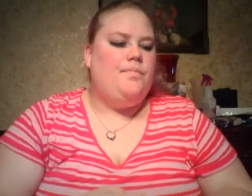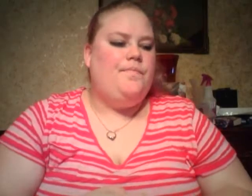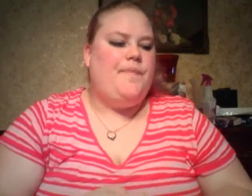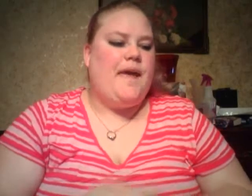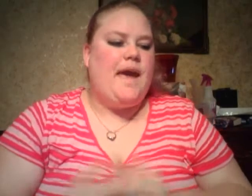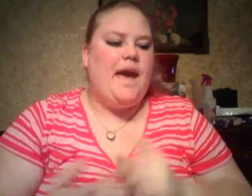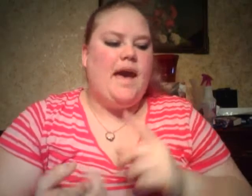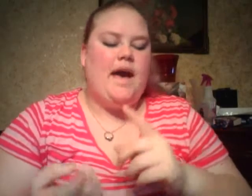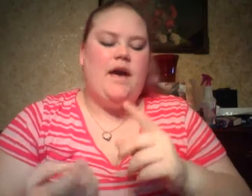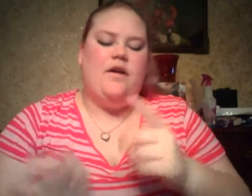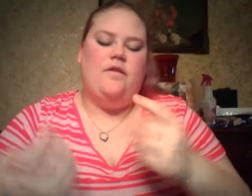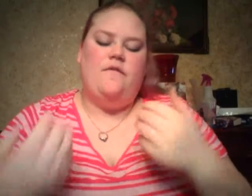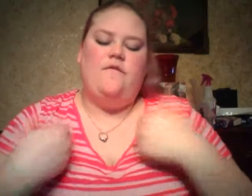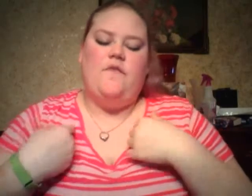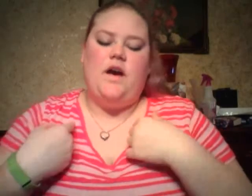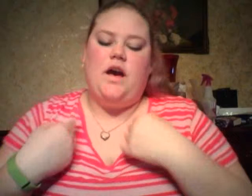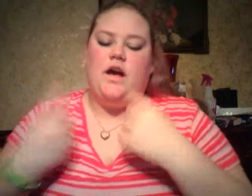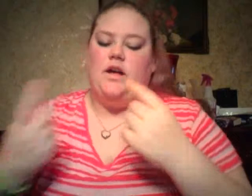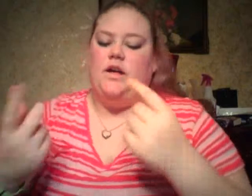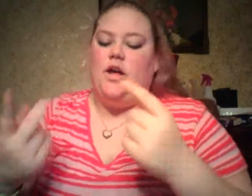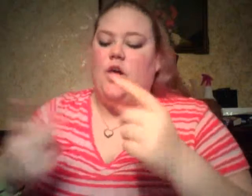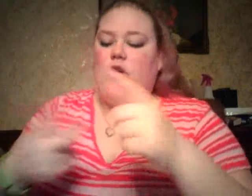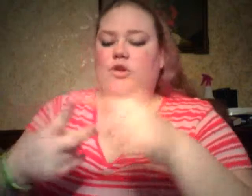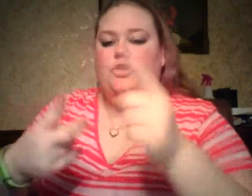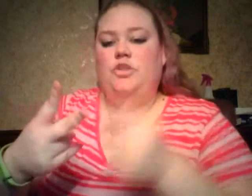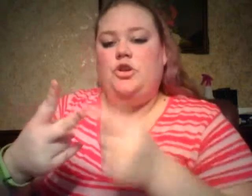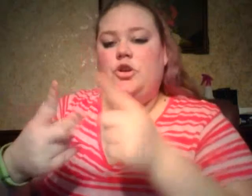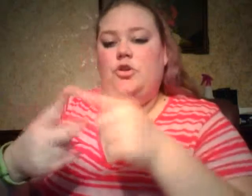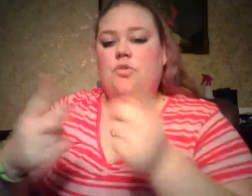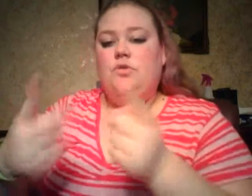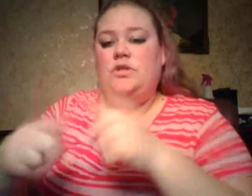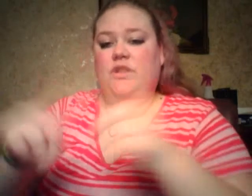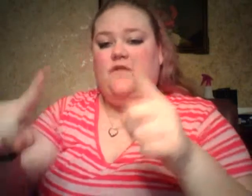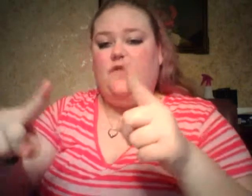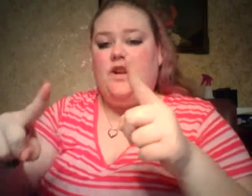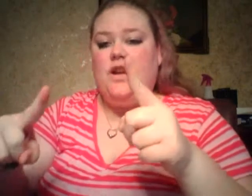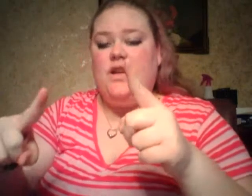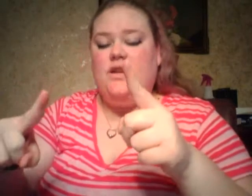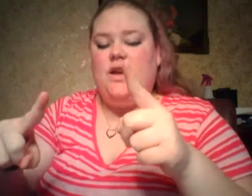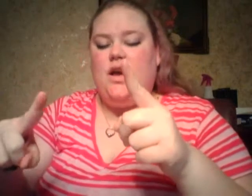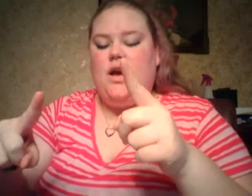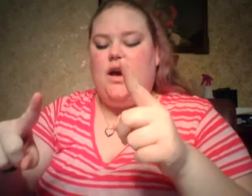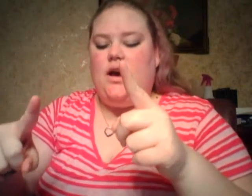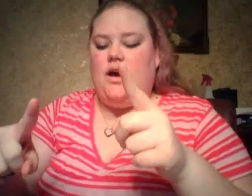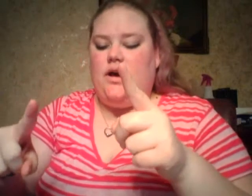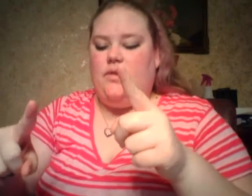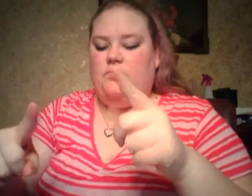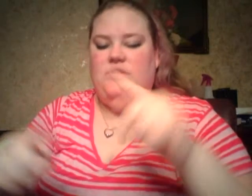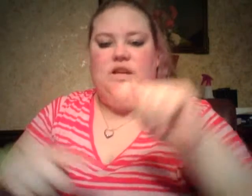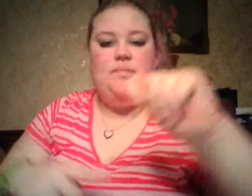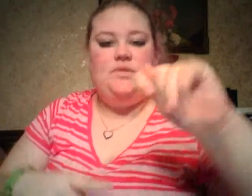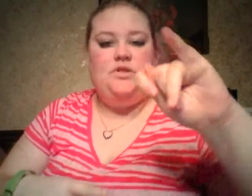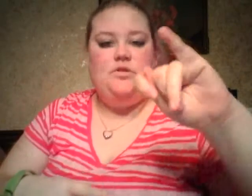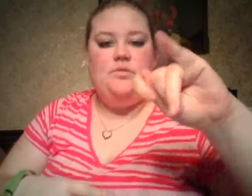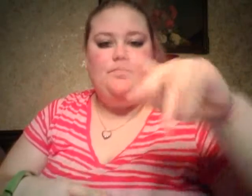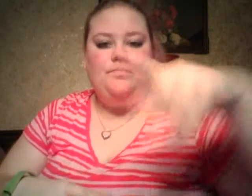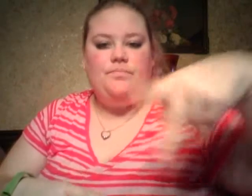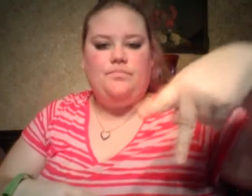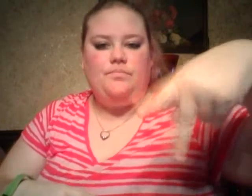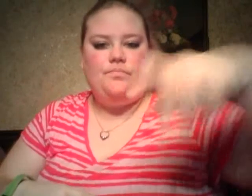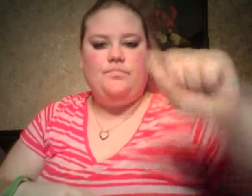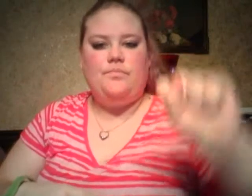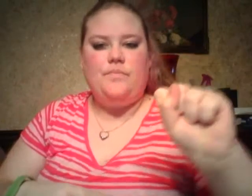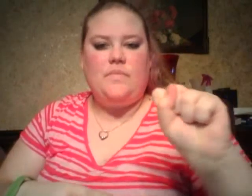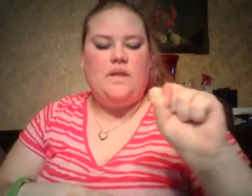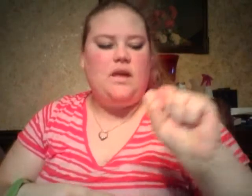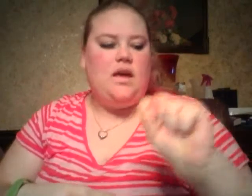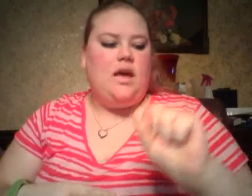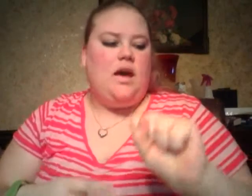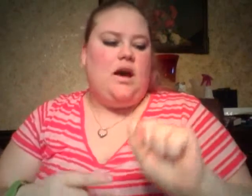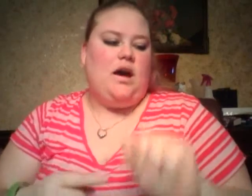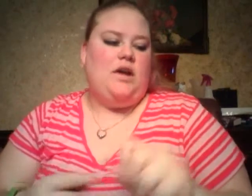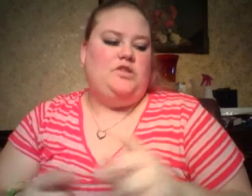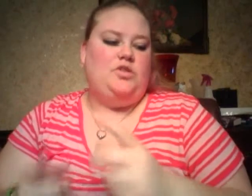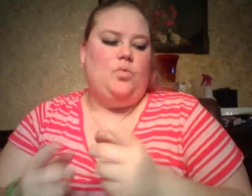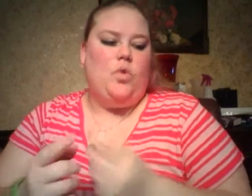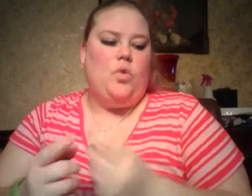They have two different tips to them. So,